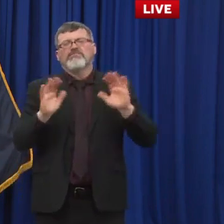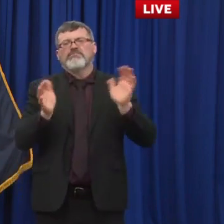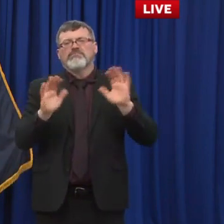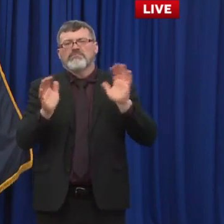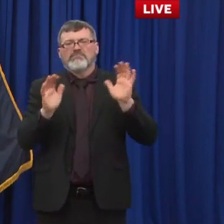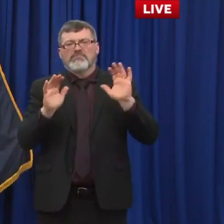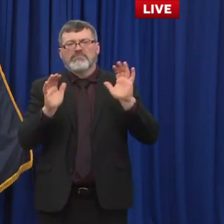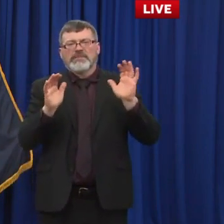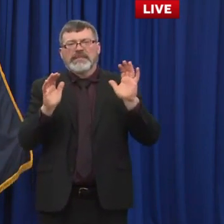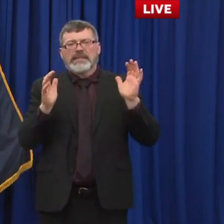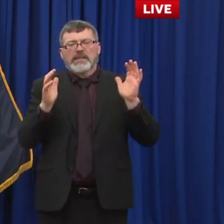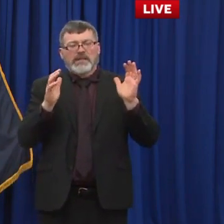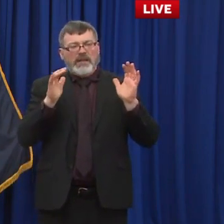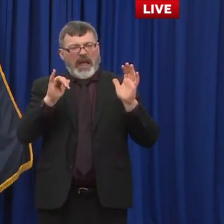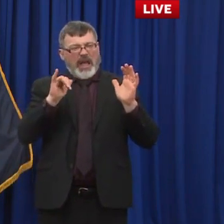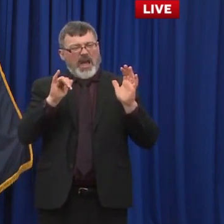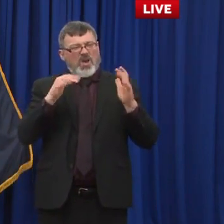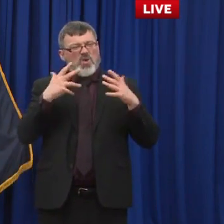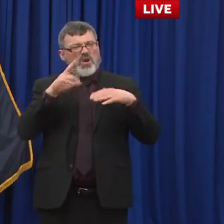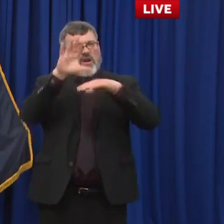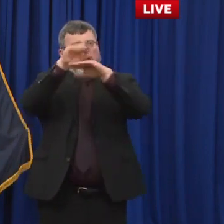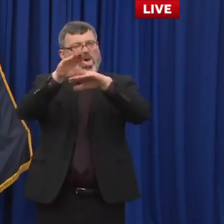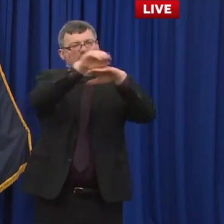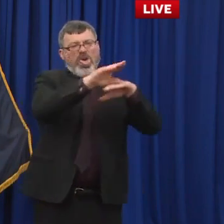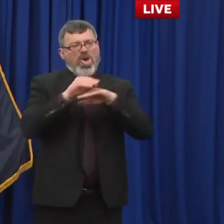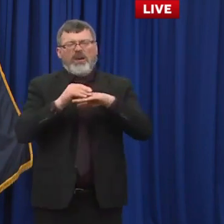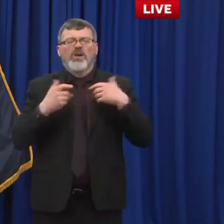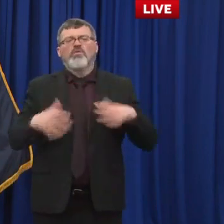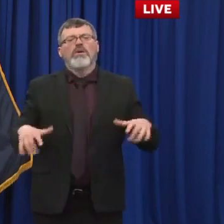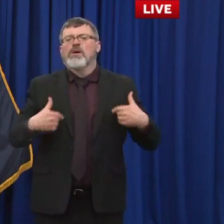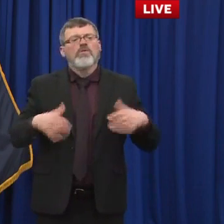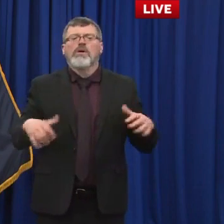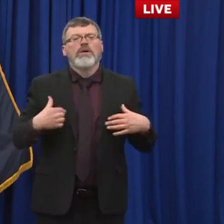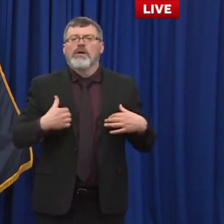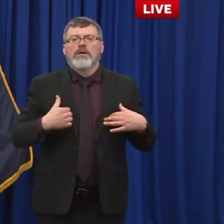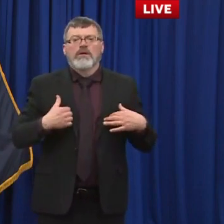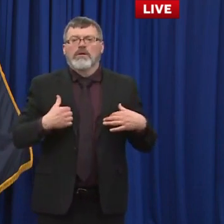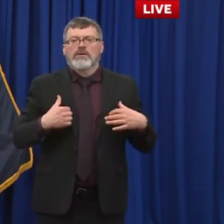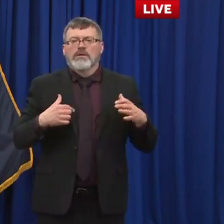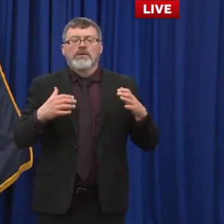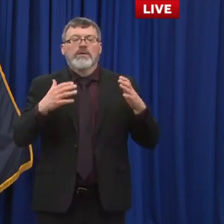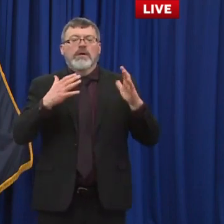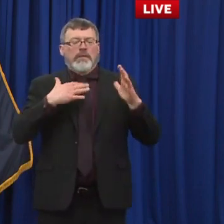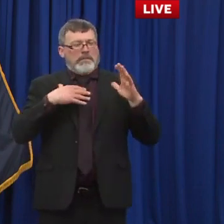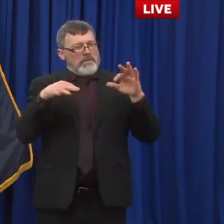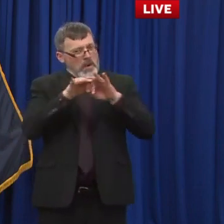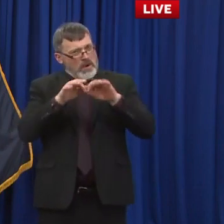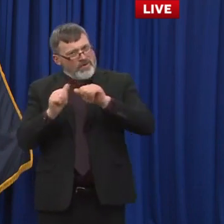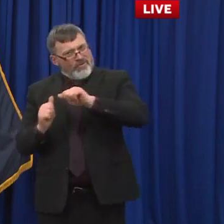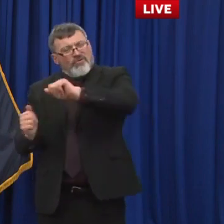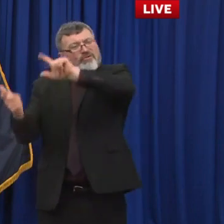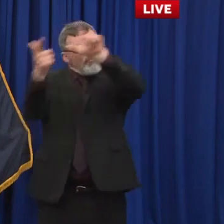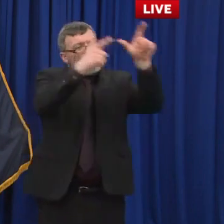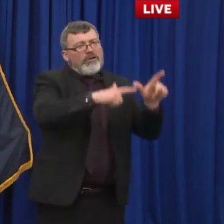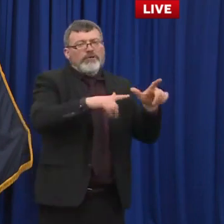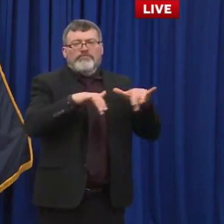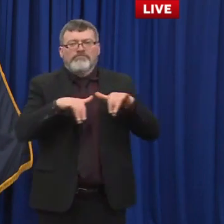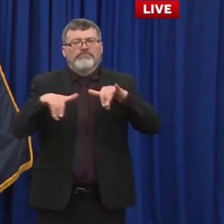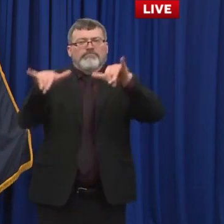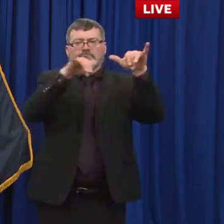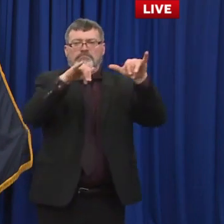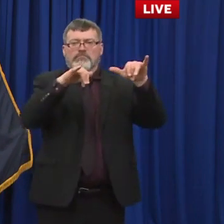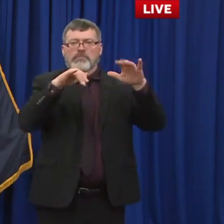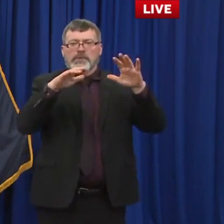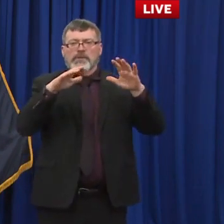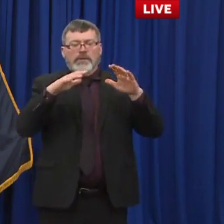per se. It's just about getting the messaging out as strong as we can. And I think, you know, with the new PSAs that we're doing, whether it's the billboards, the digital